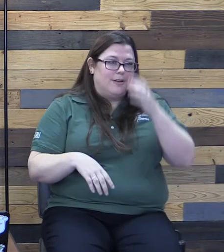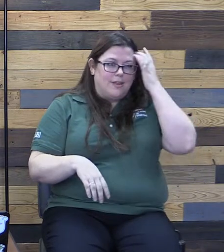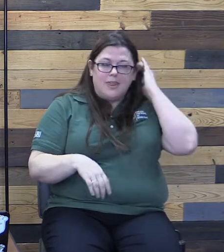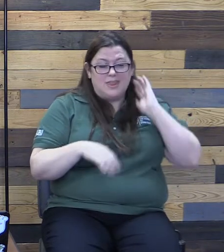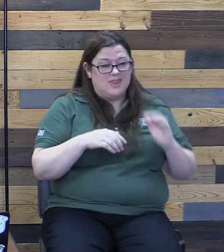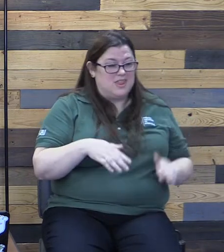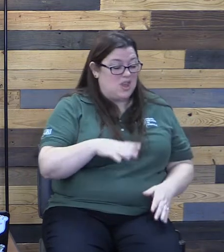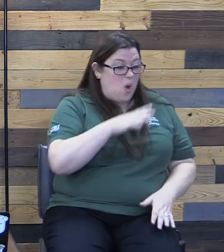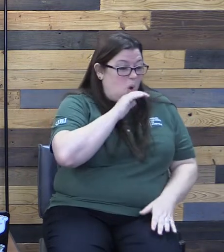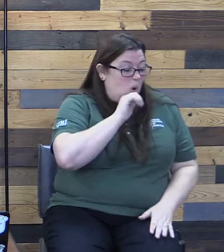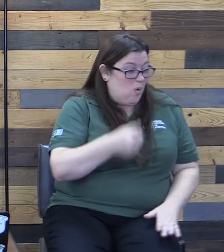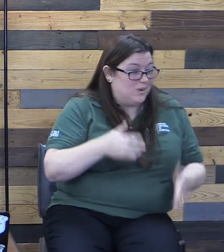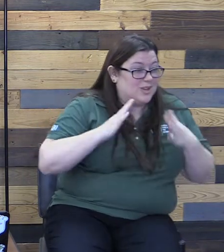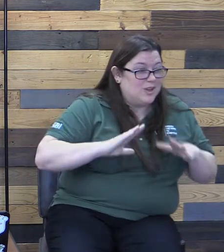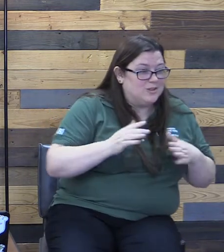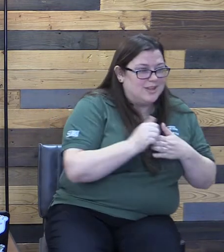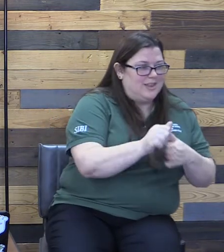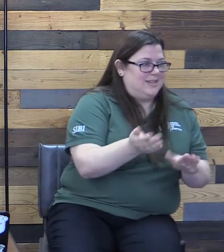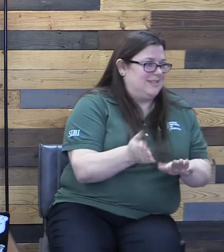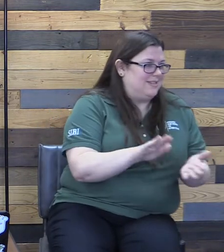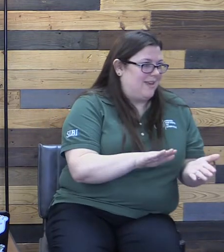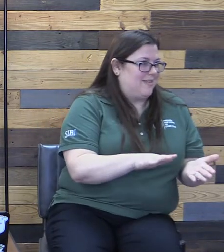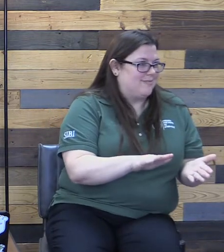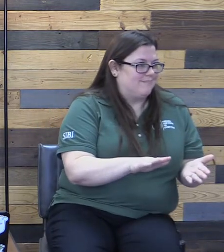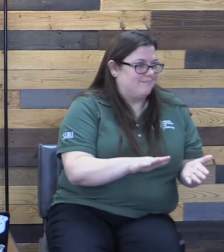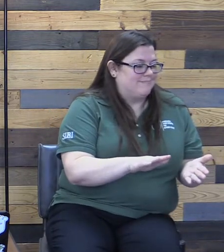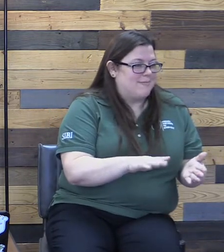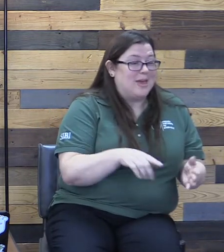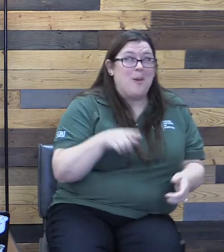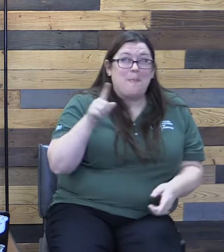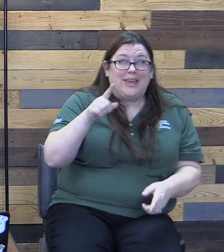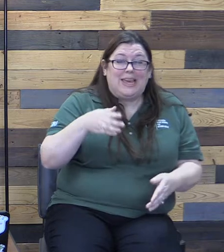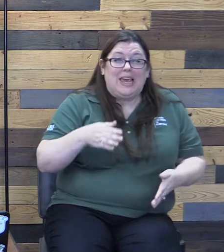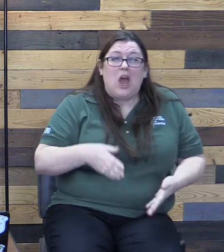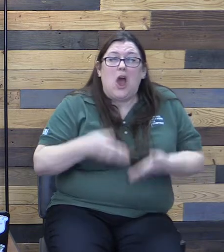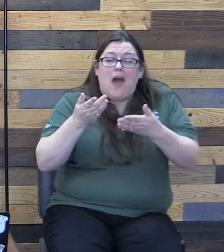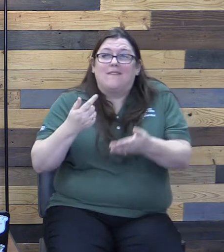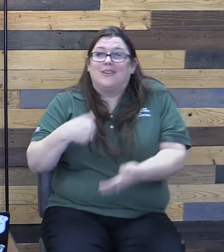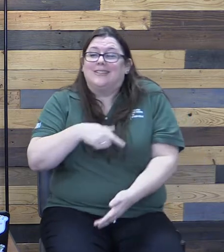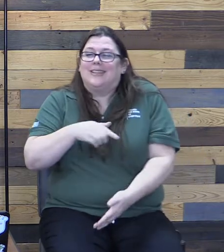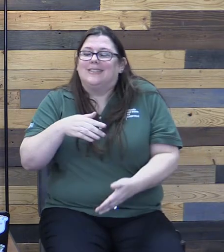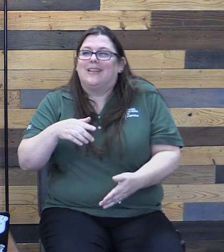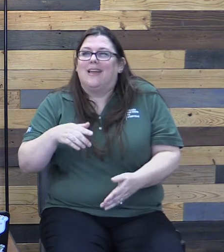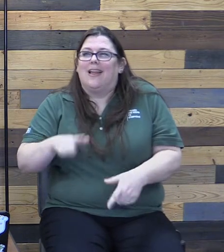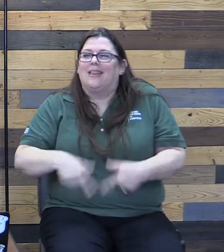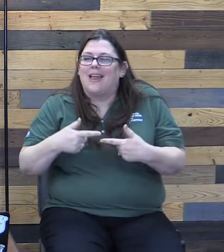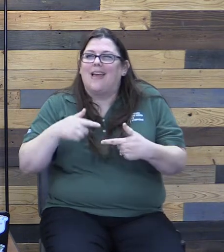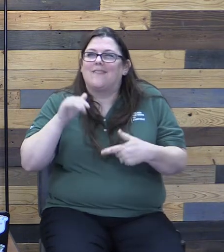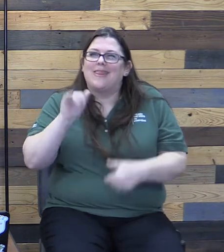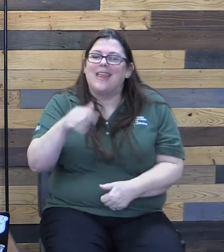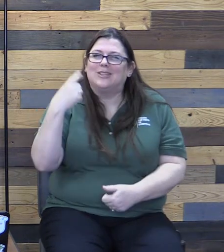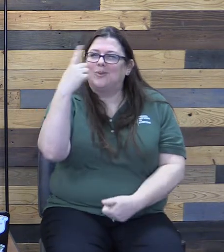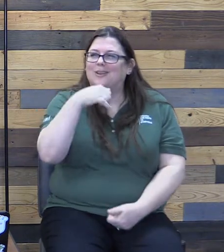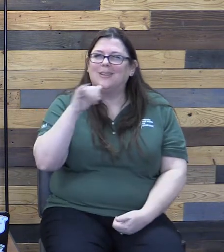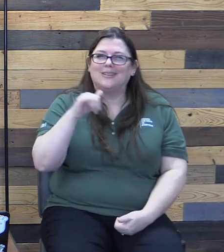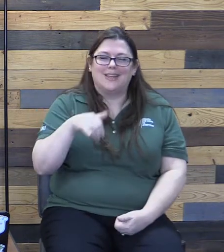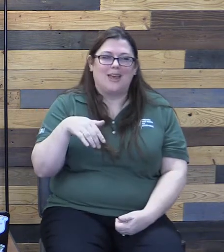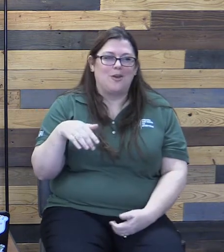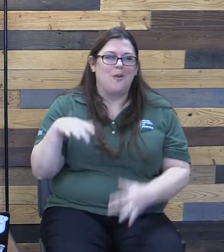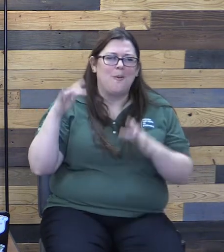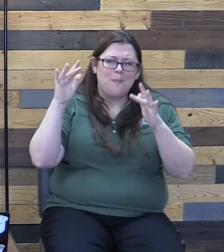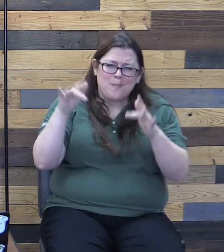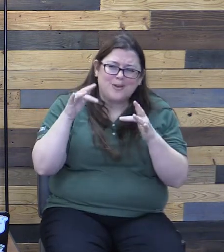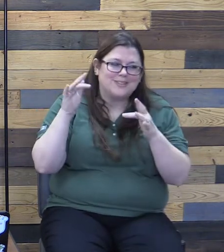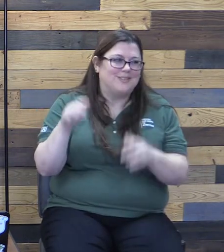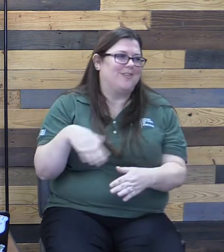He offers us life and that is what it looks like. Being merciful and kind, gentle and patient.